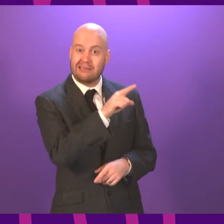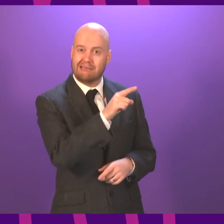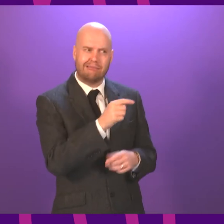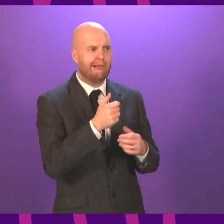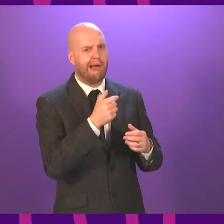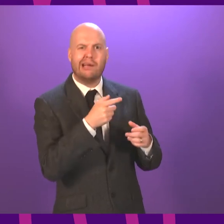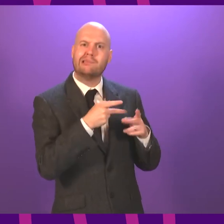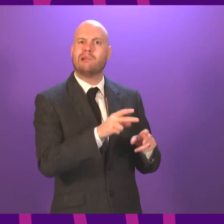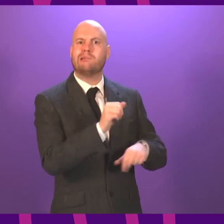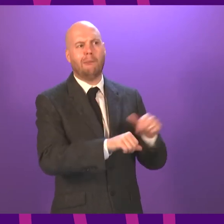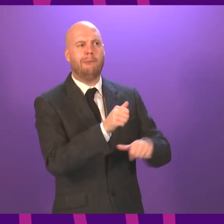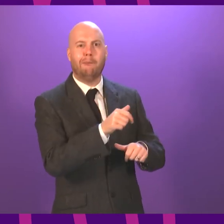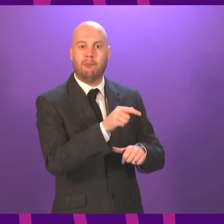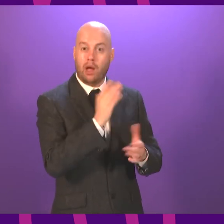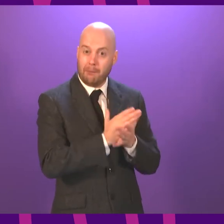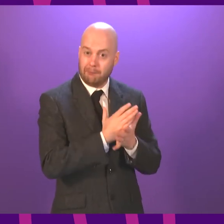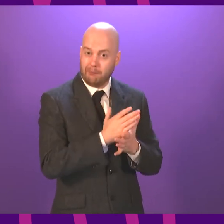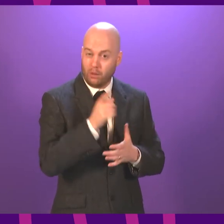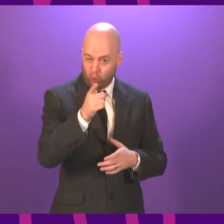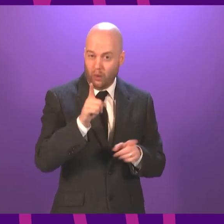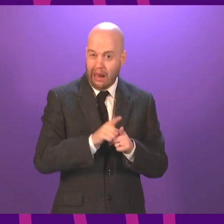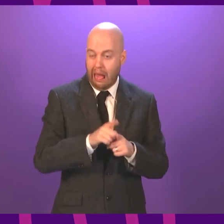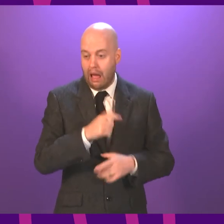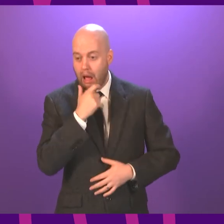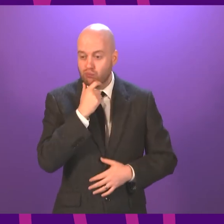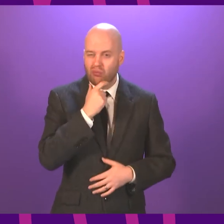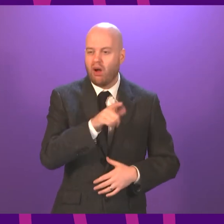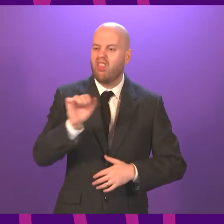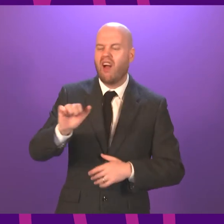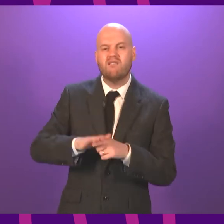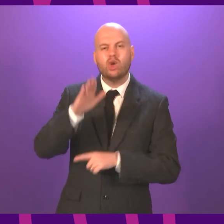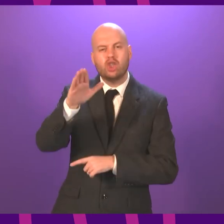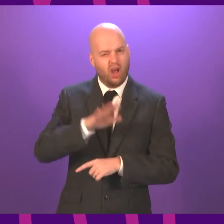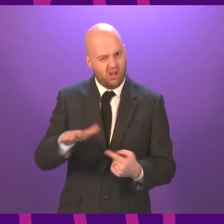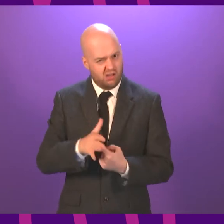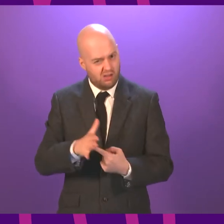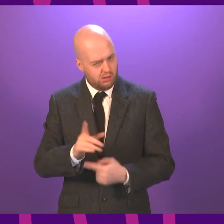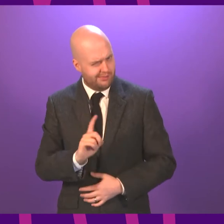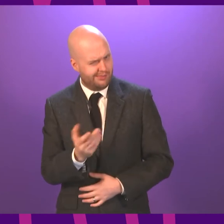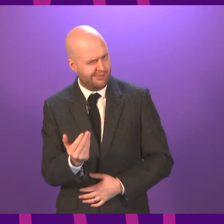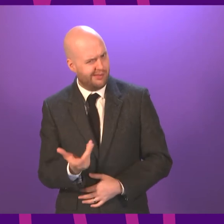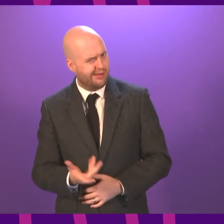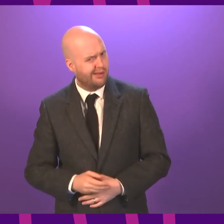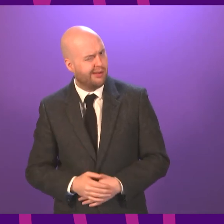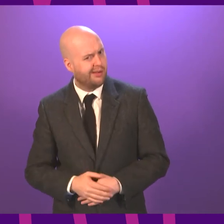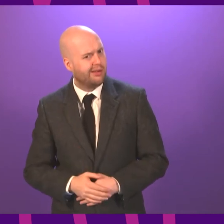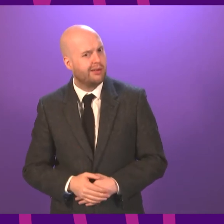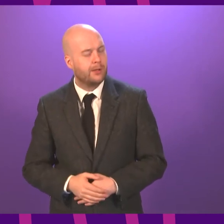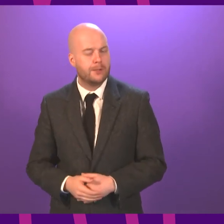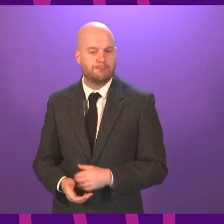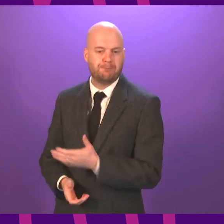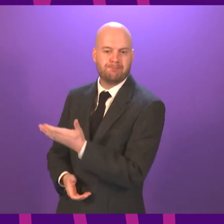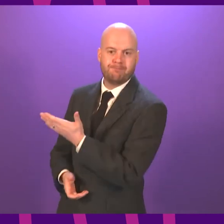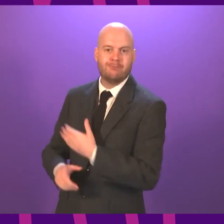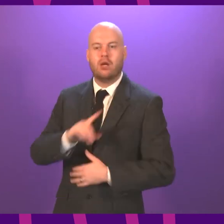and demands they gamble on their future? First Minister. Well, can I say firstly, I think what is appalling is